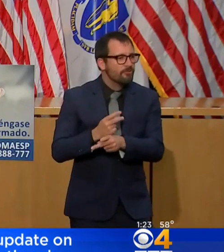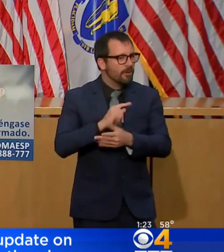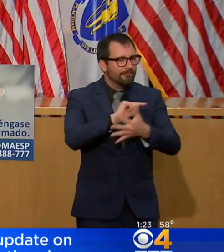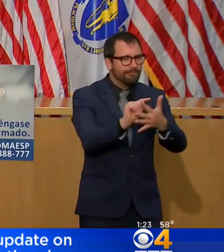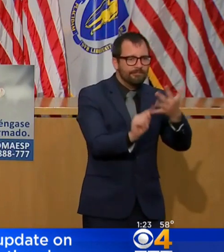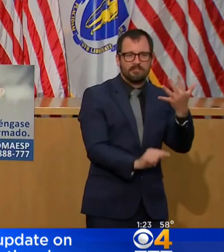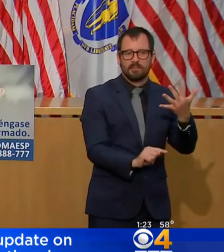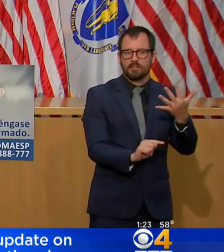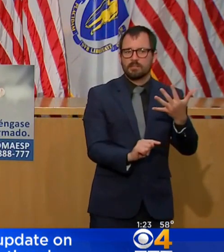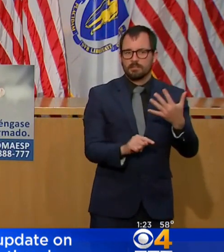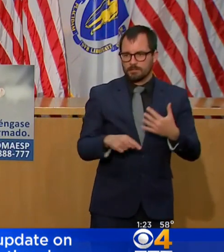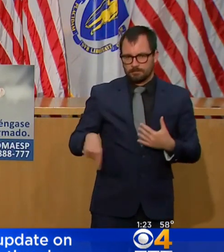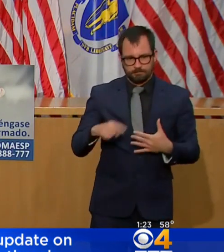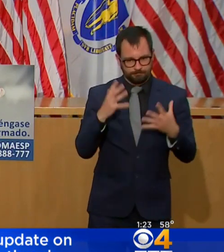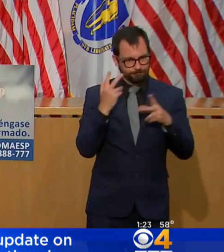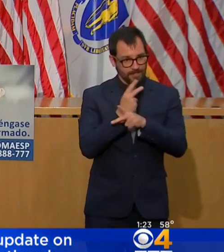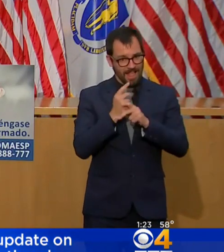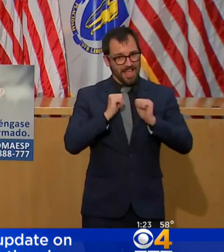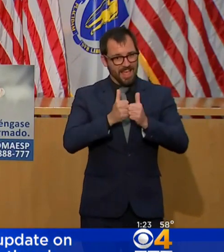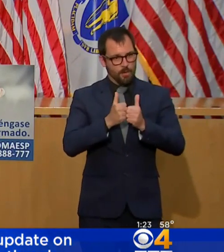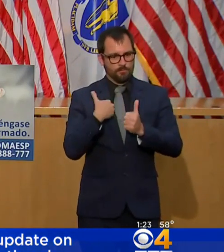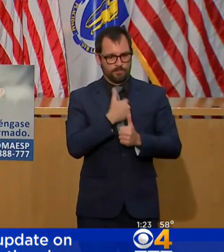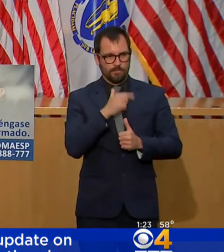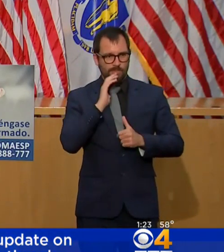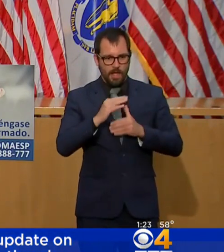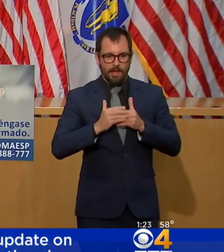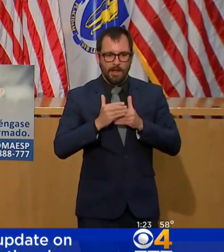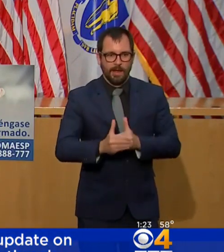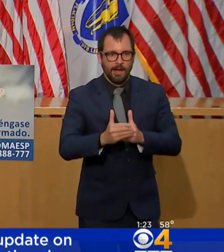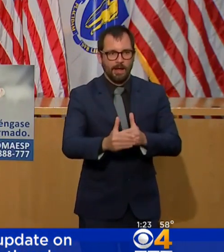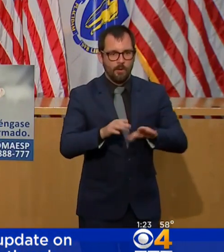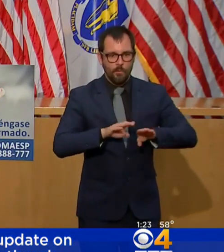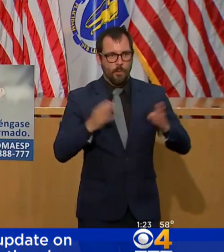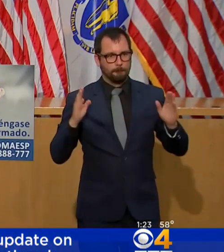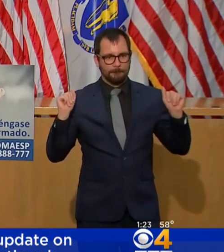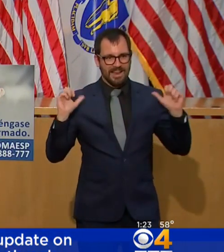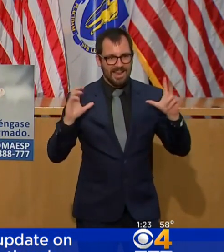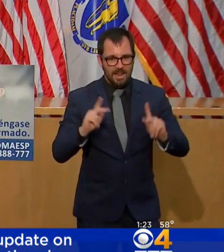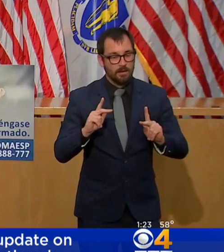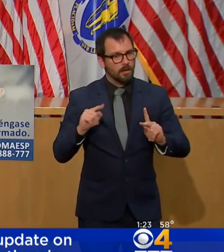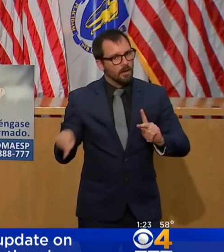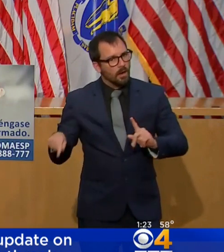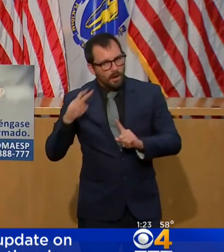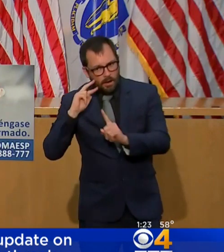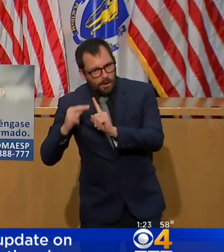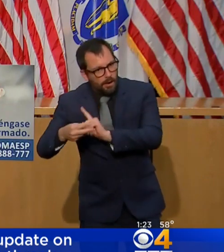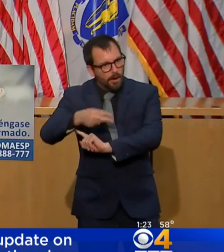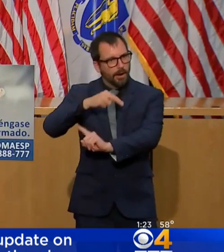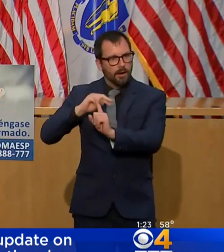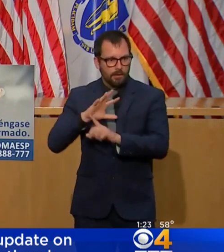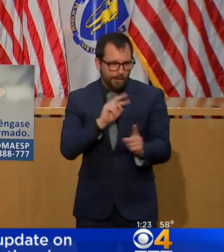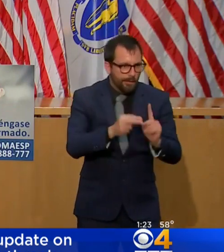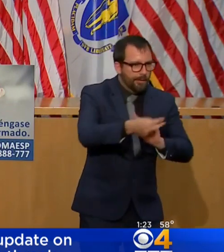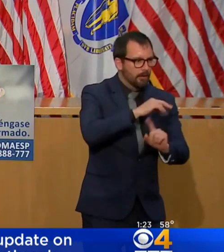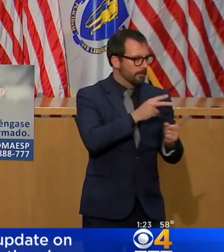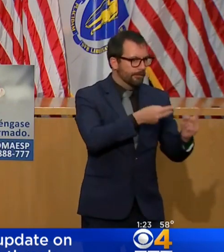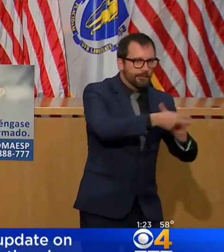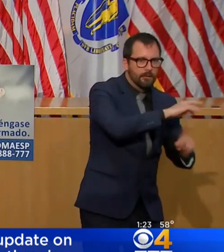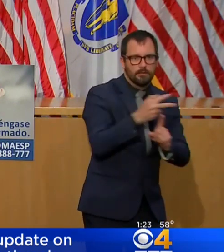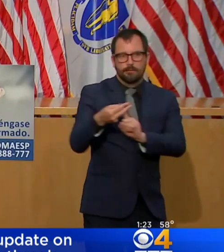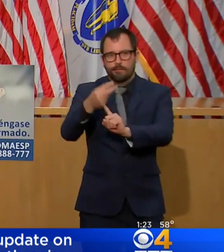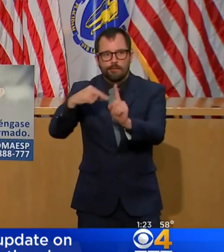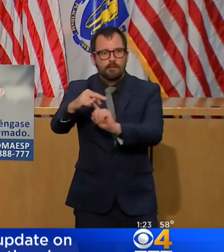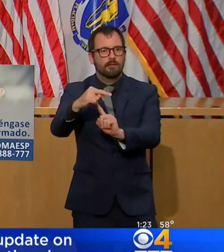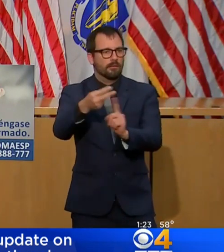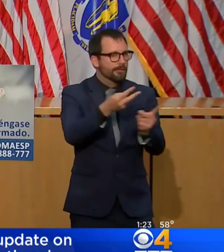and take into account the input and perspective of many of our local officials and other stakeholders across Massachusetts. The goal is